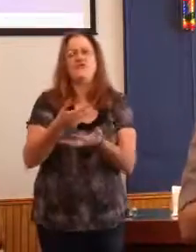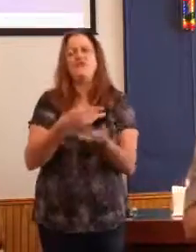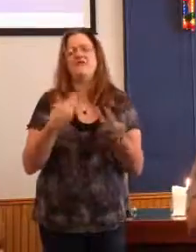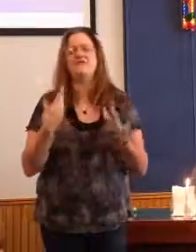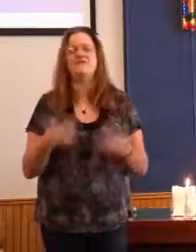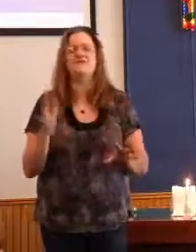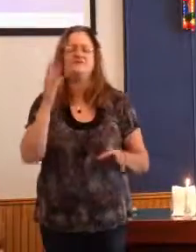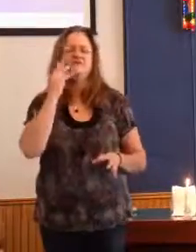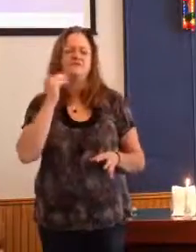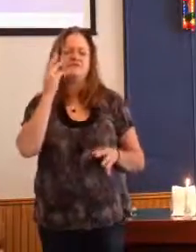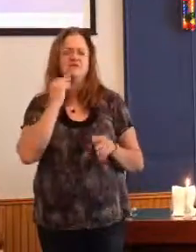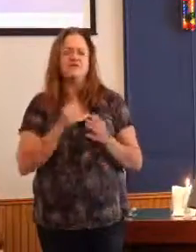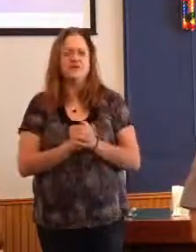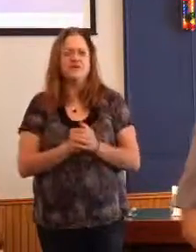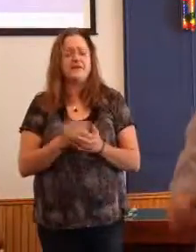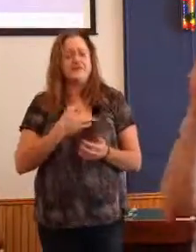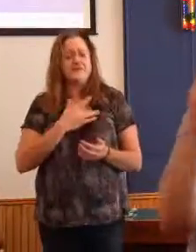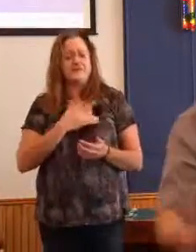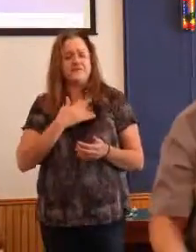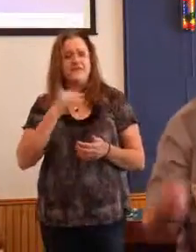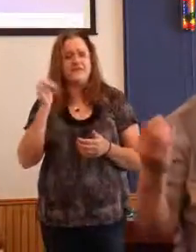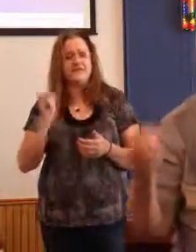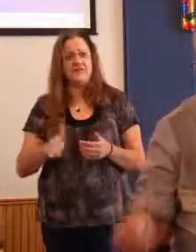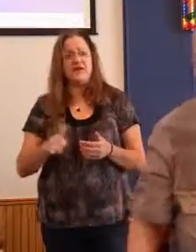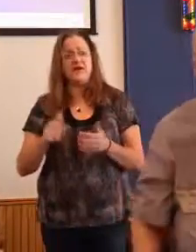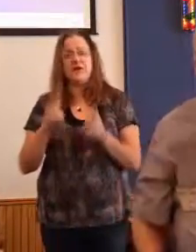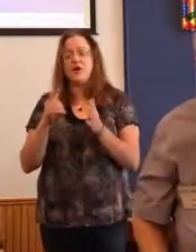that the possible result was worth the risk.